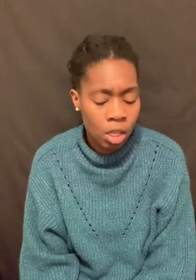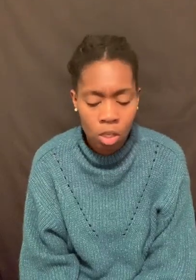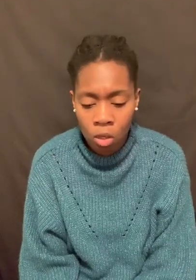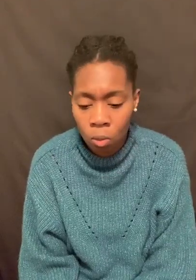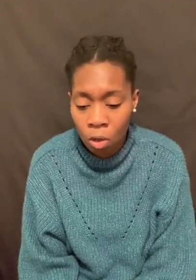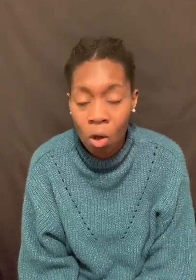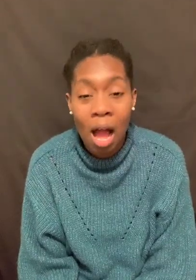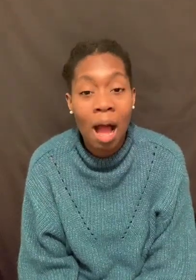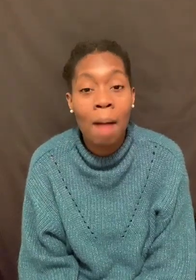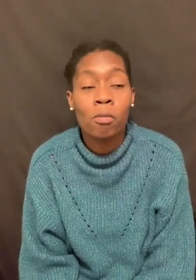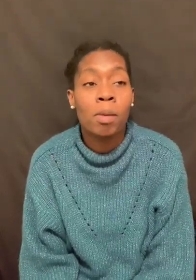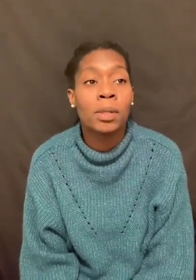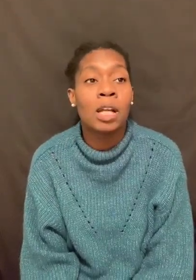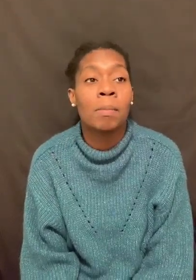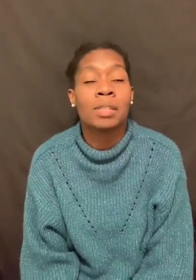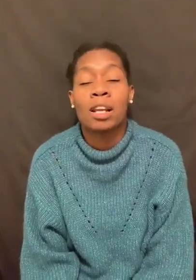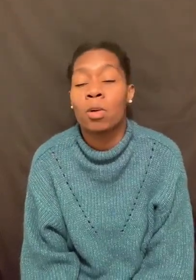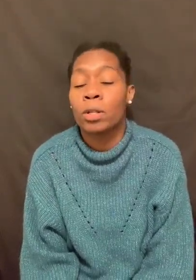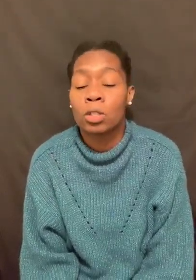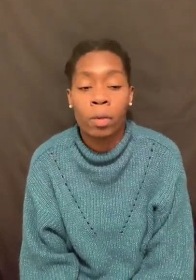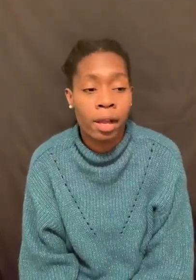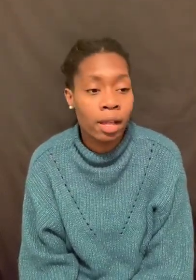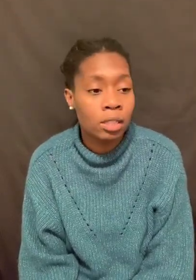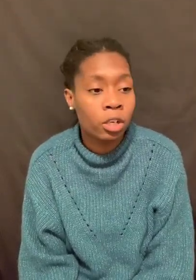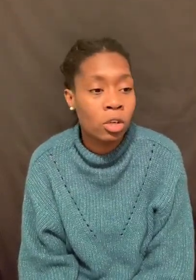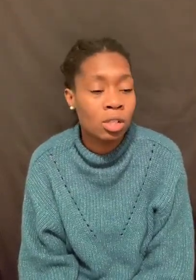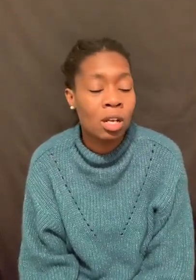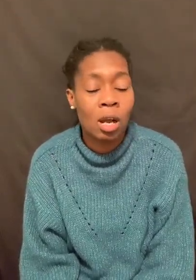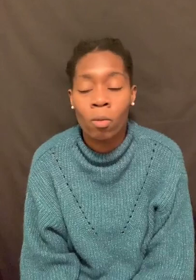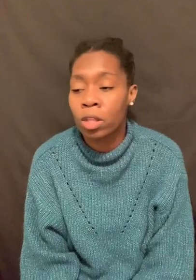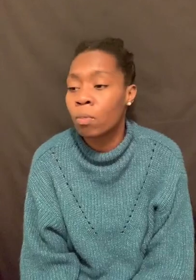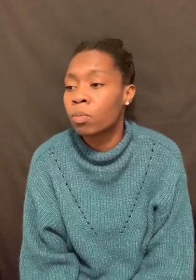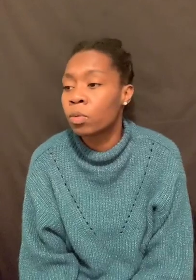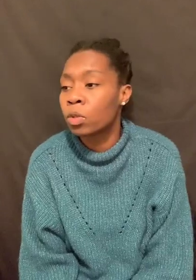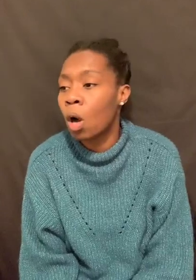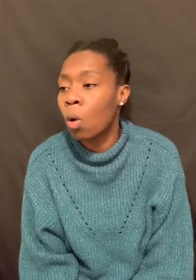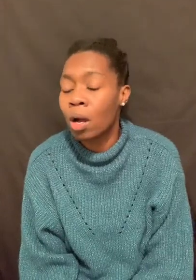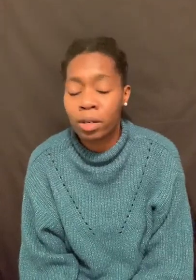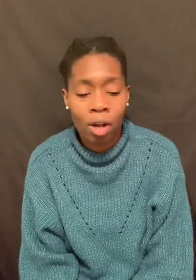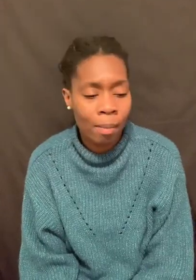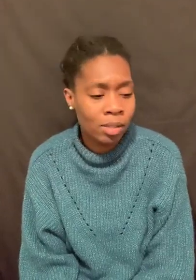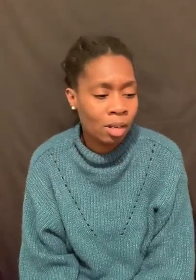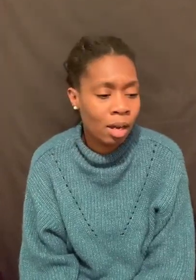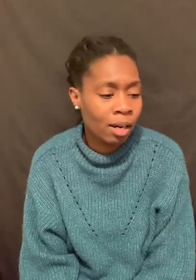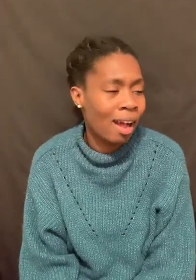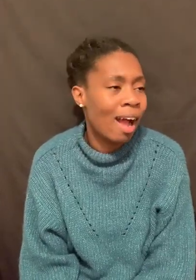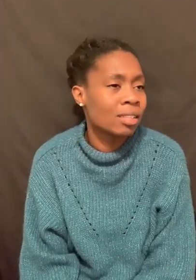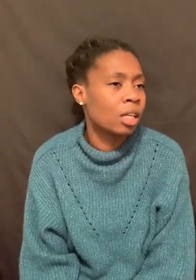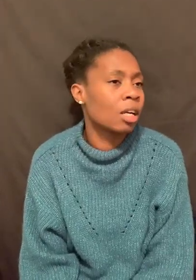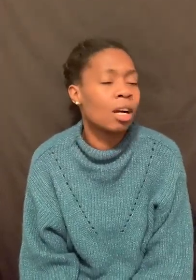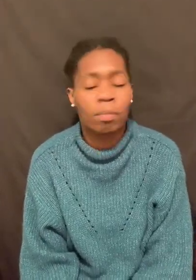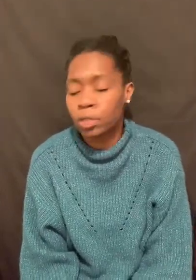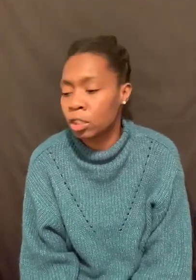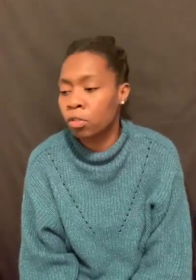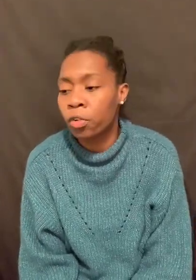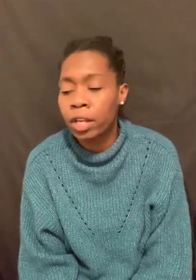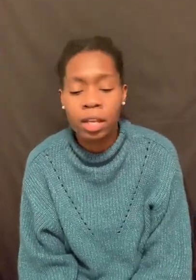And you know, oh, I'm wearing my pajamas. I know what to wear. Yes, and the girl's going to come with no undergarments on. The guy's going to come just free. We,